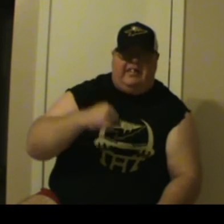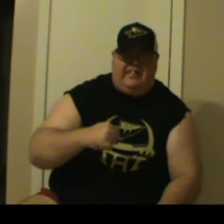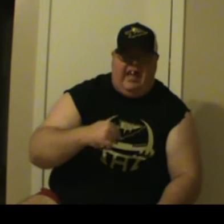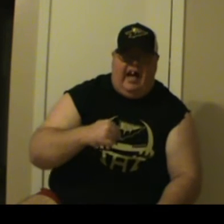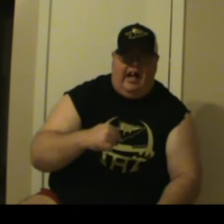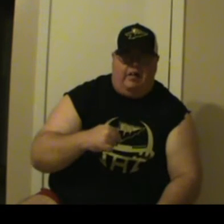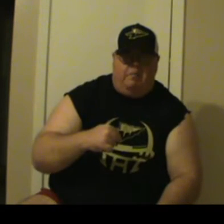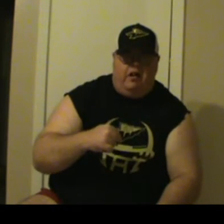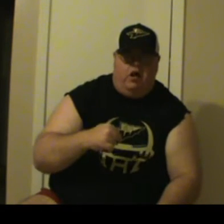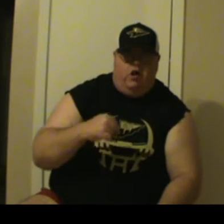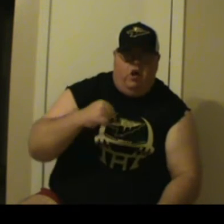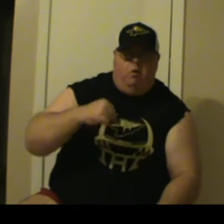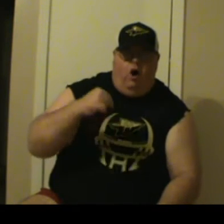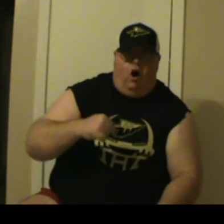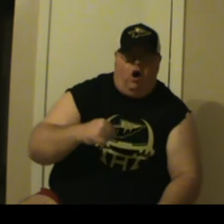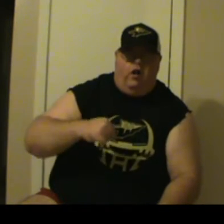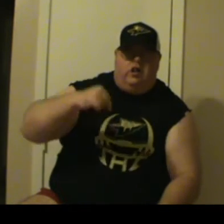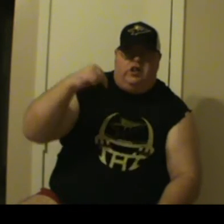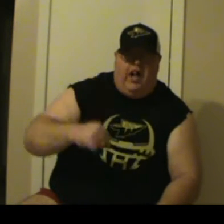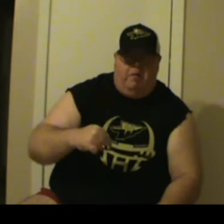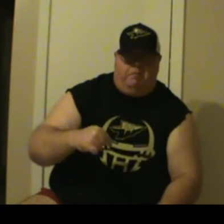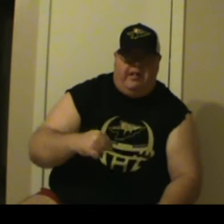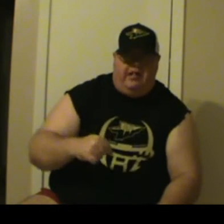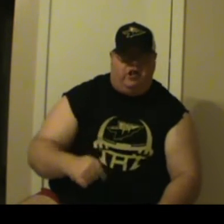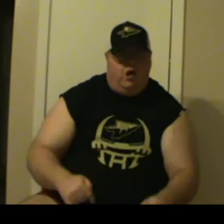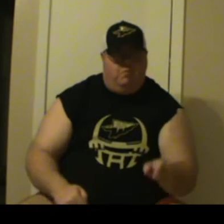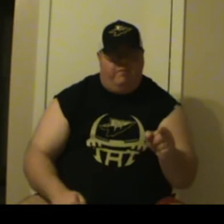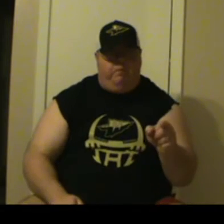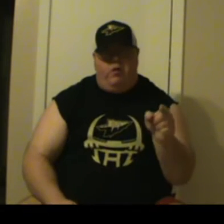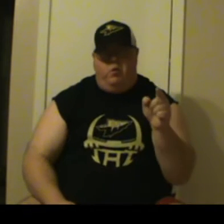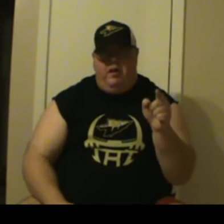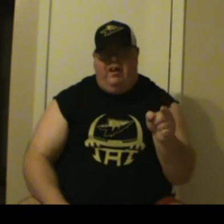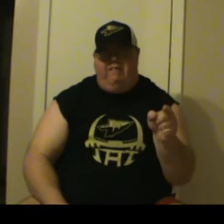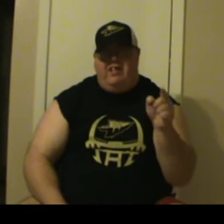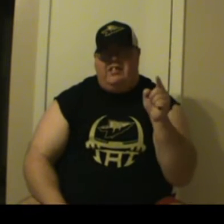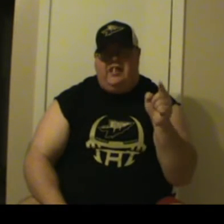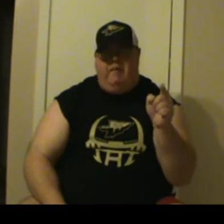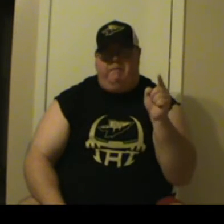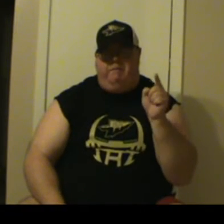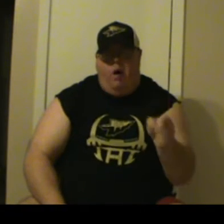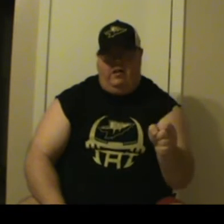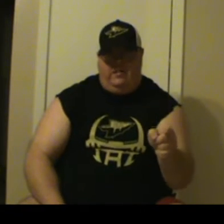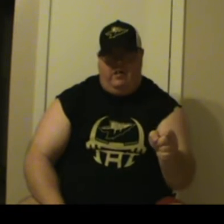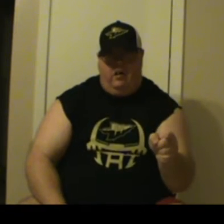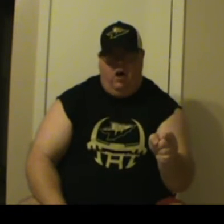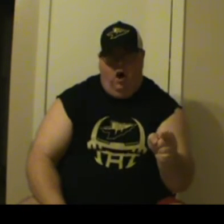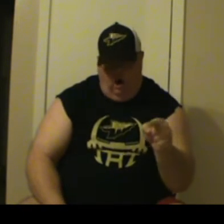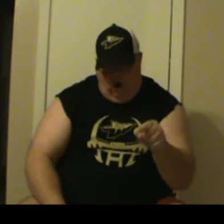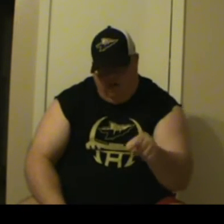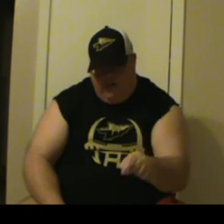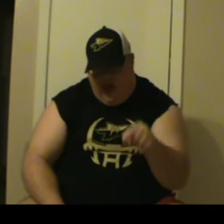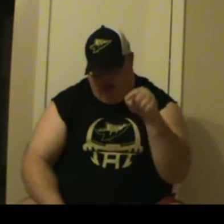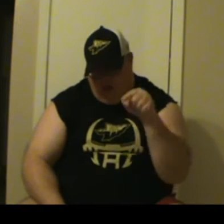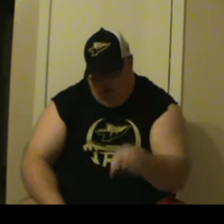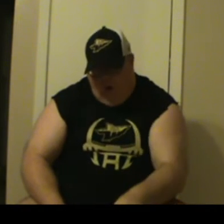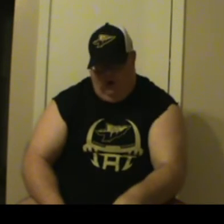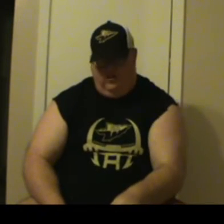inside you are champions before you even step foot on that court!